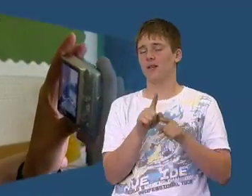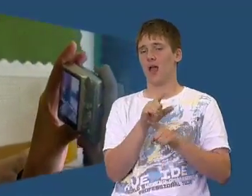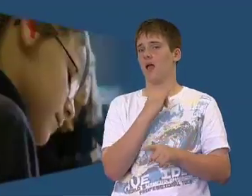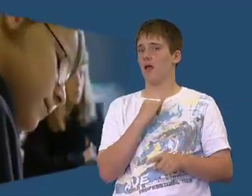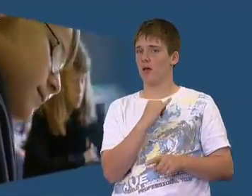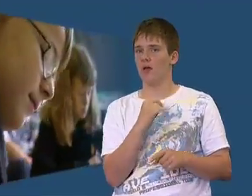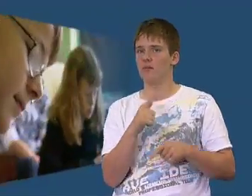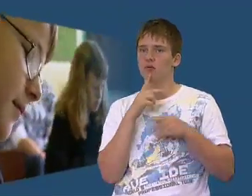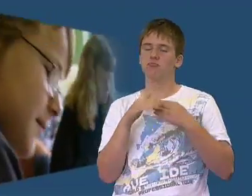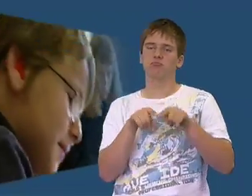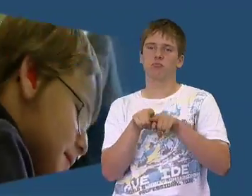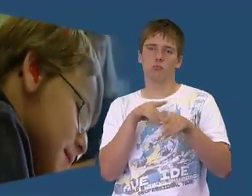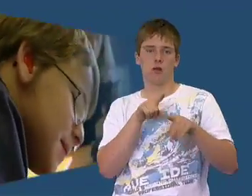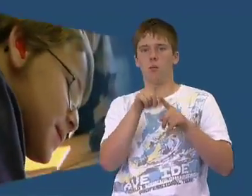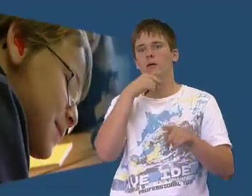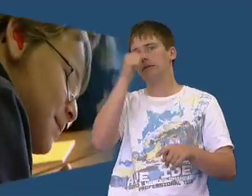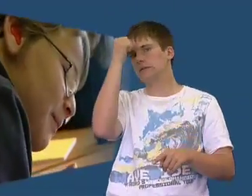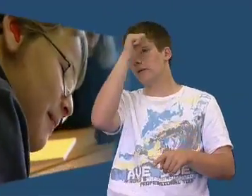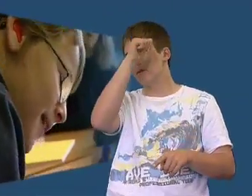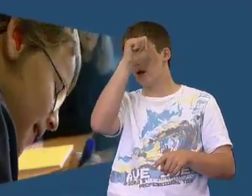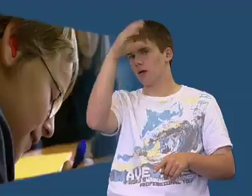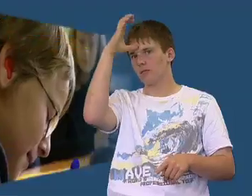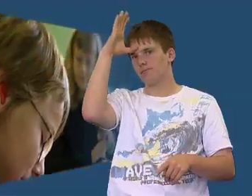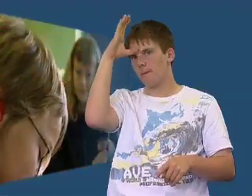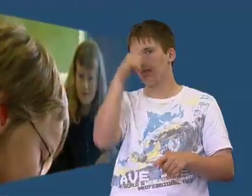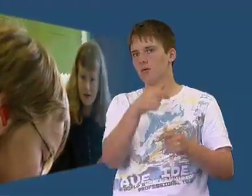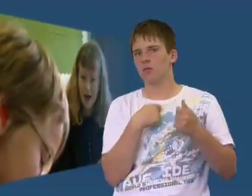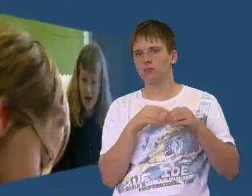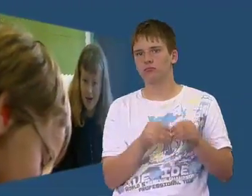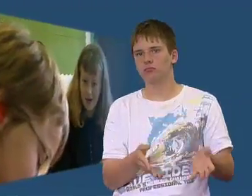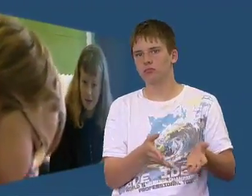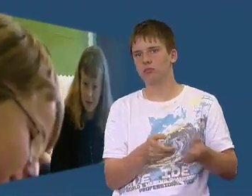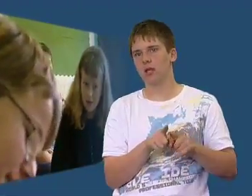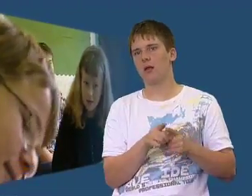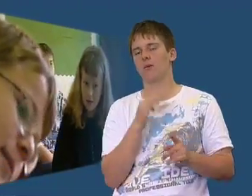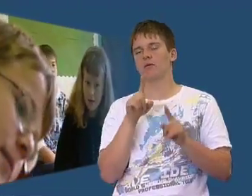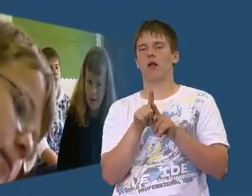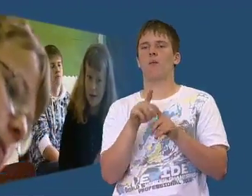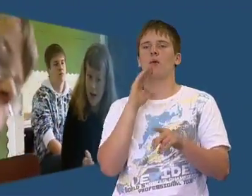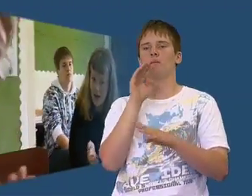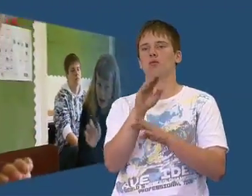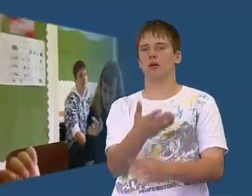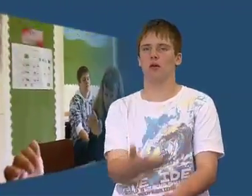aimed higher and was in a group with older students because he was clever and they wanted to stretch him for his future.